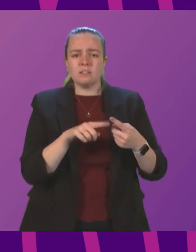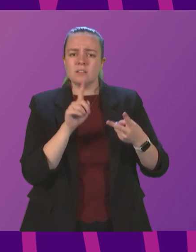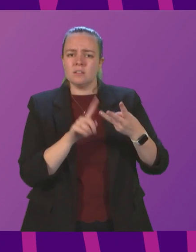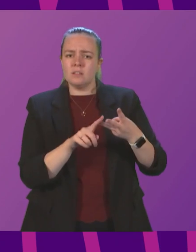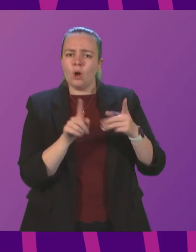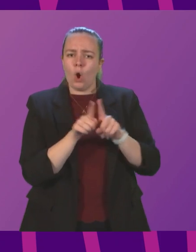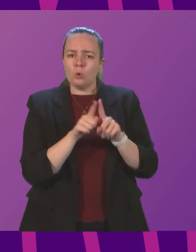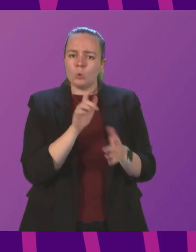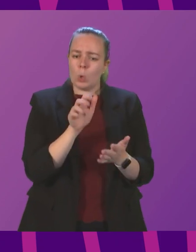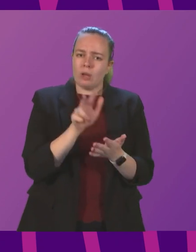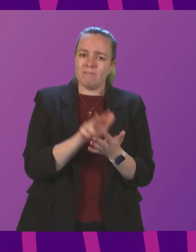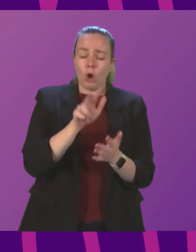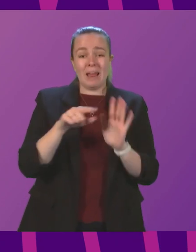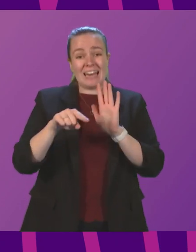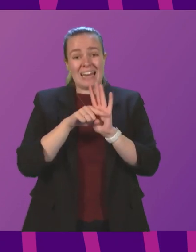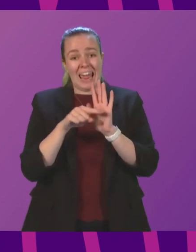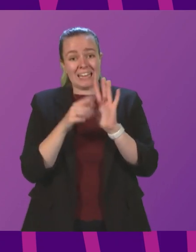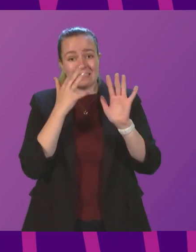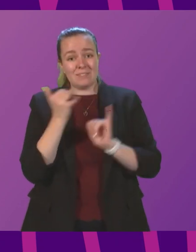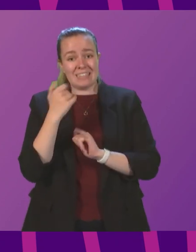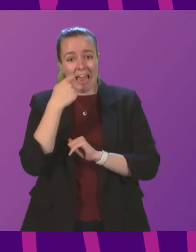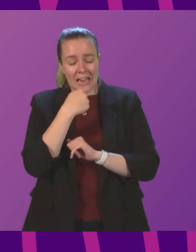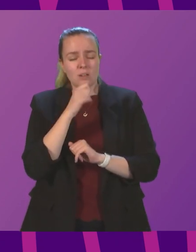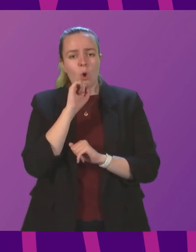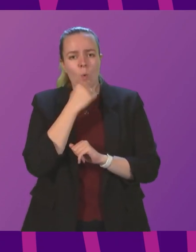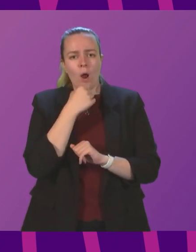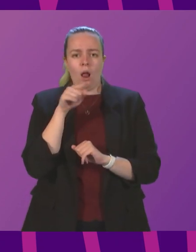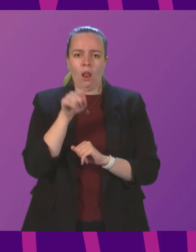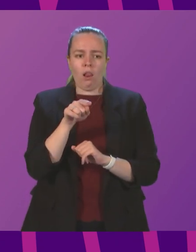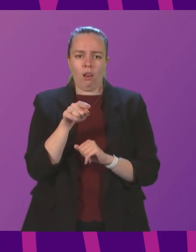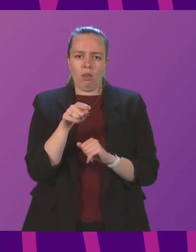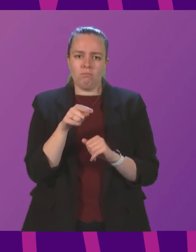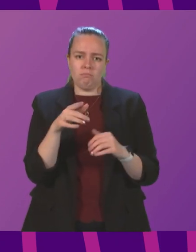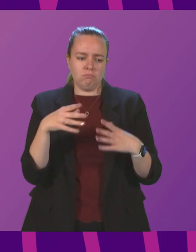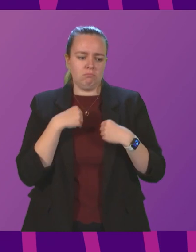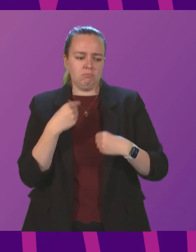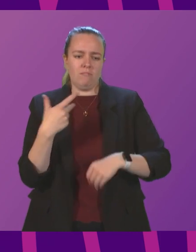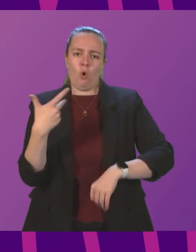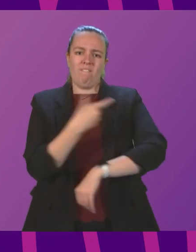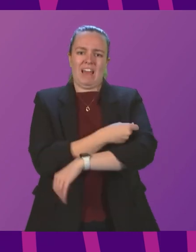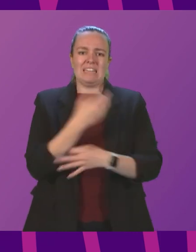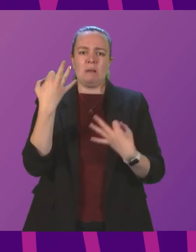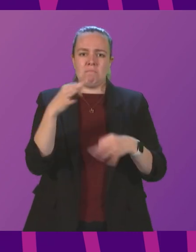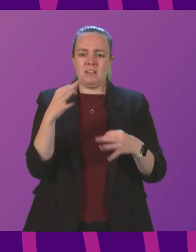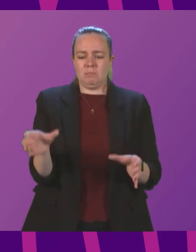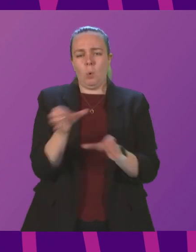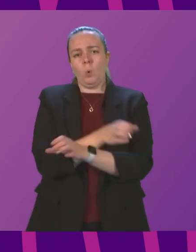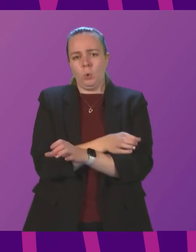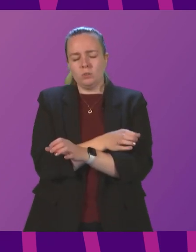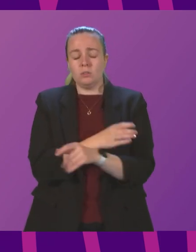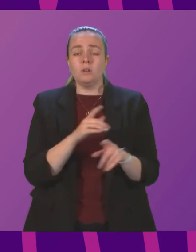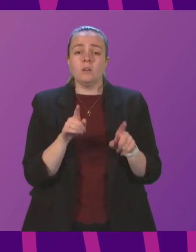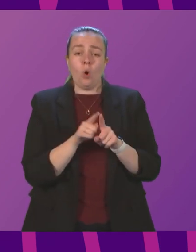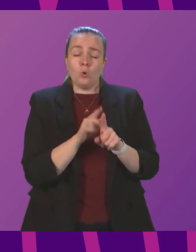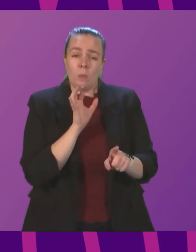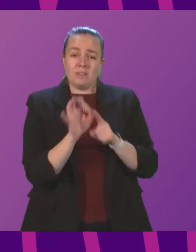whether a negative test will be taken in lieu of a vaccine passport? And finally, in terms of the specifics